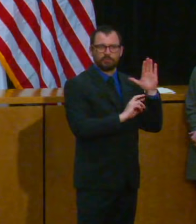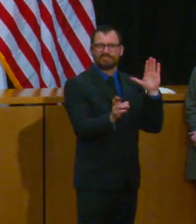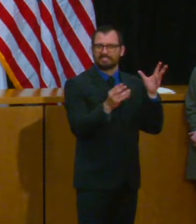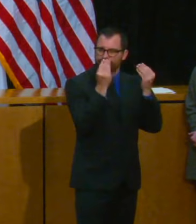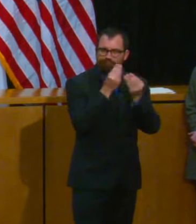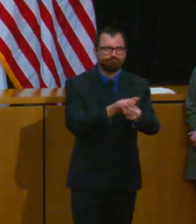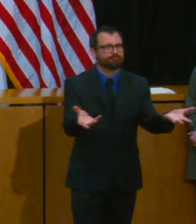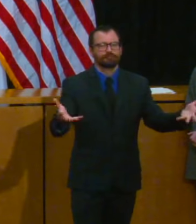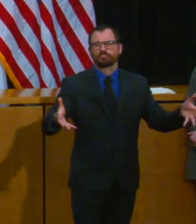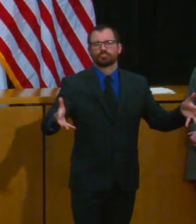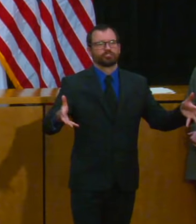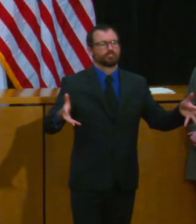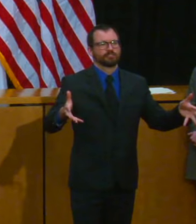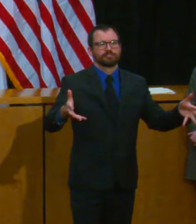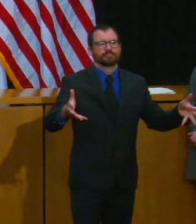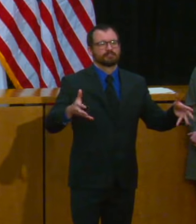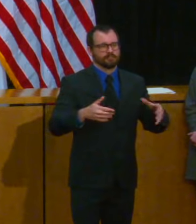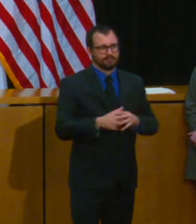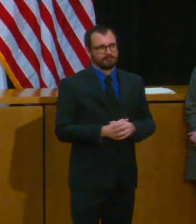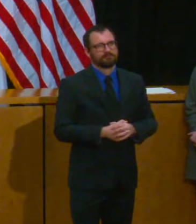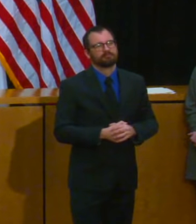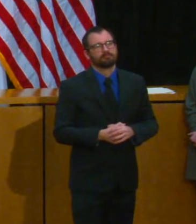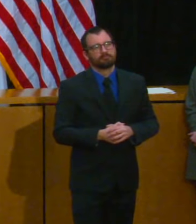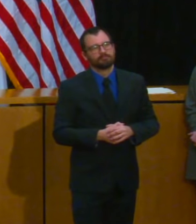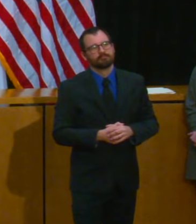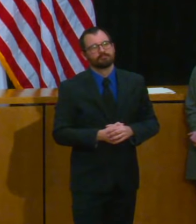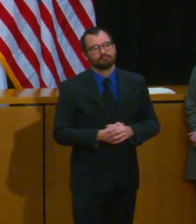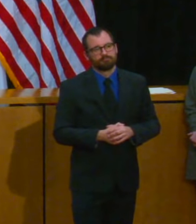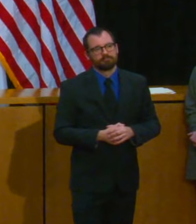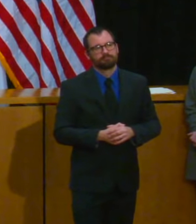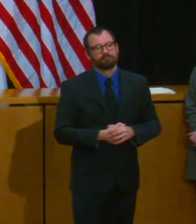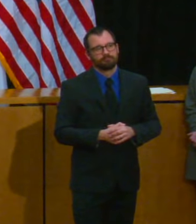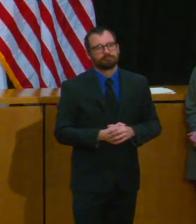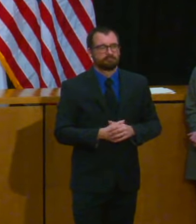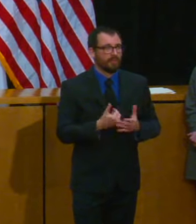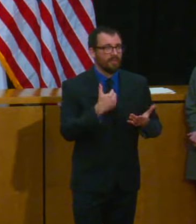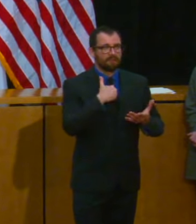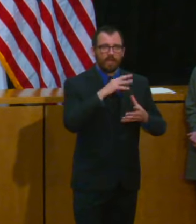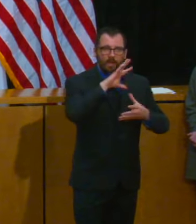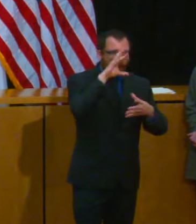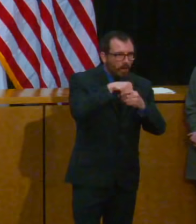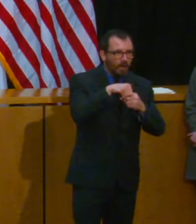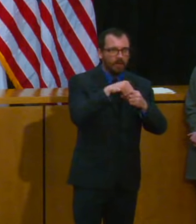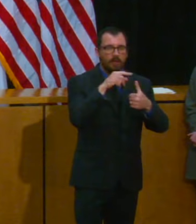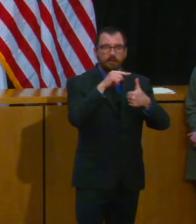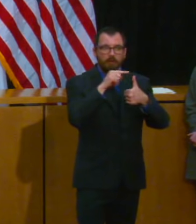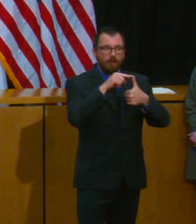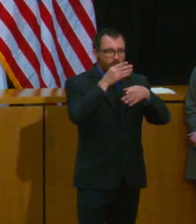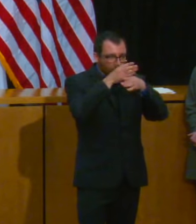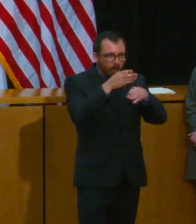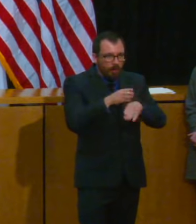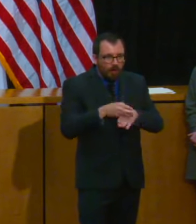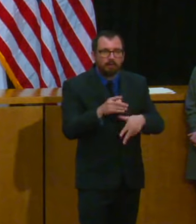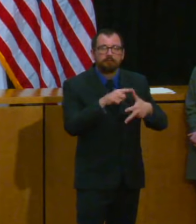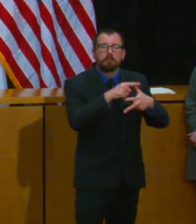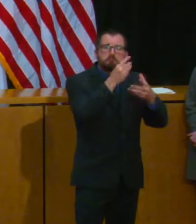guidances and advisories and in some cases orders remain in place until such time as they change